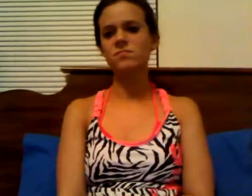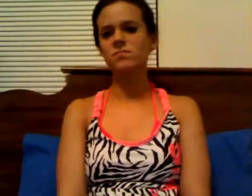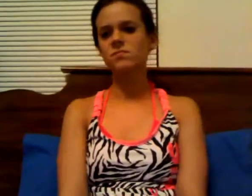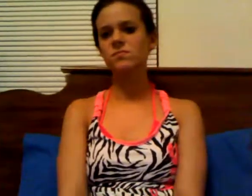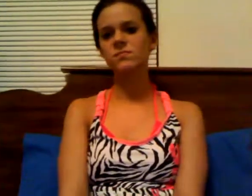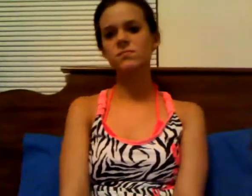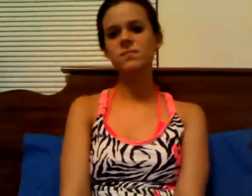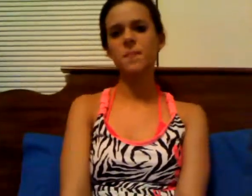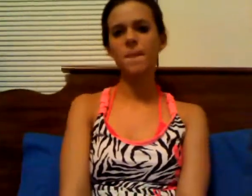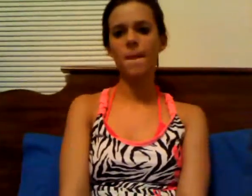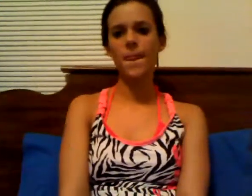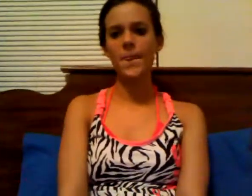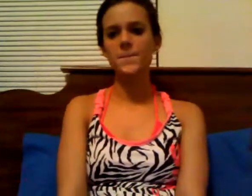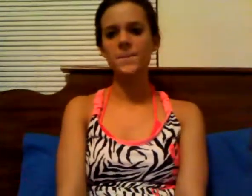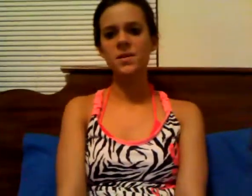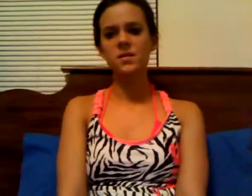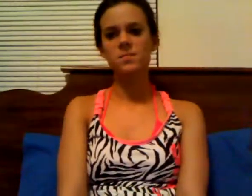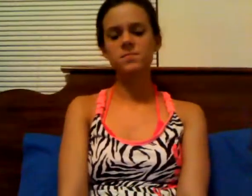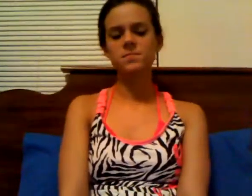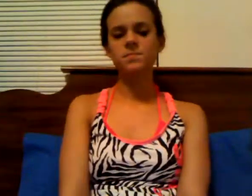A solid people there